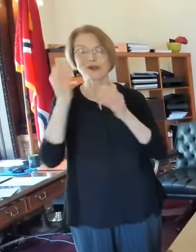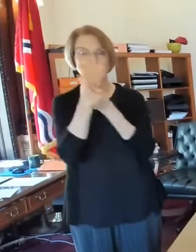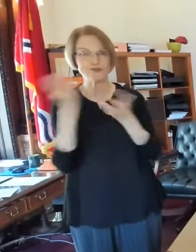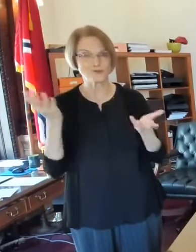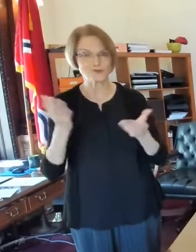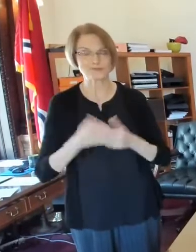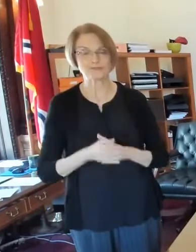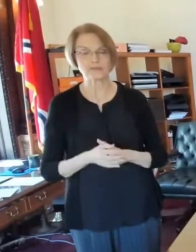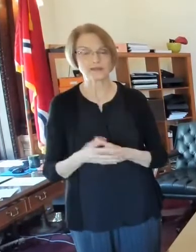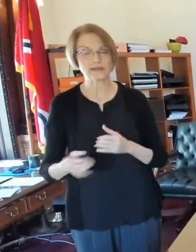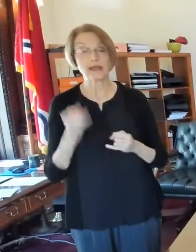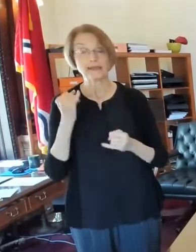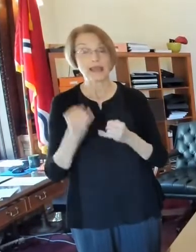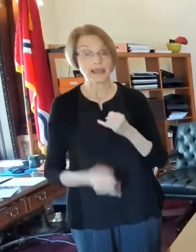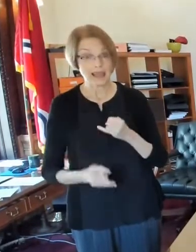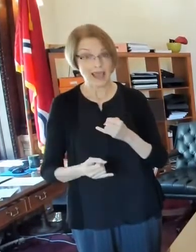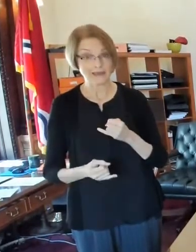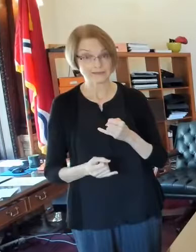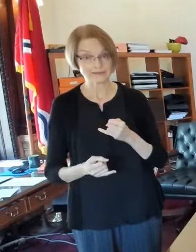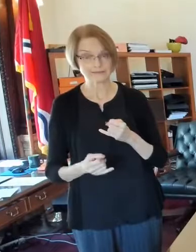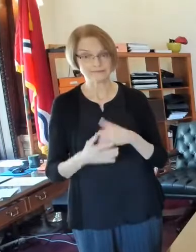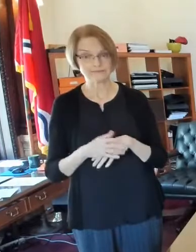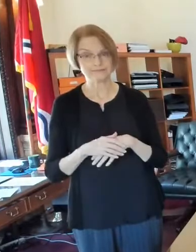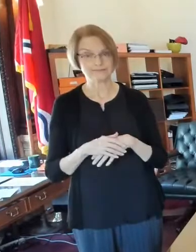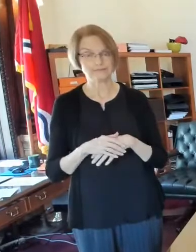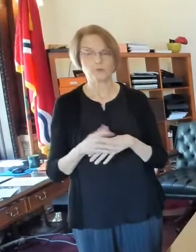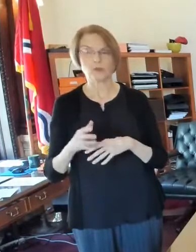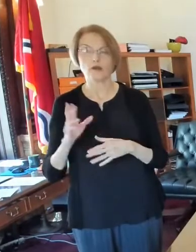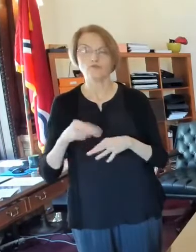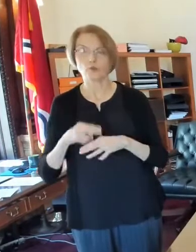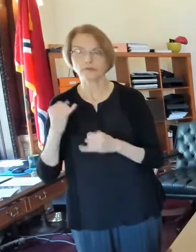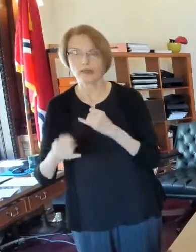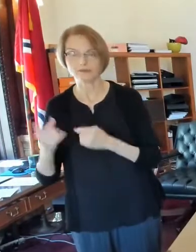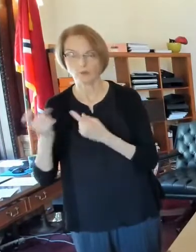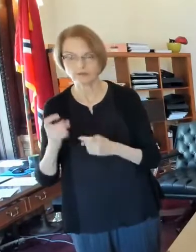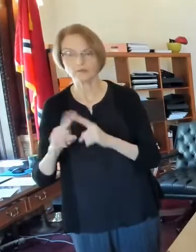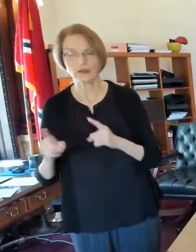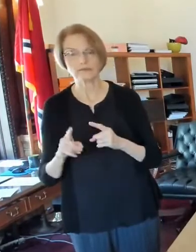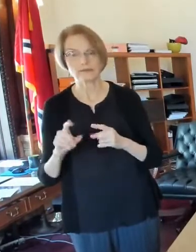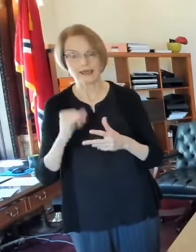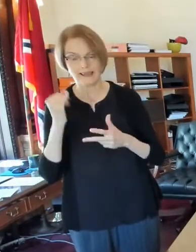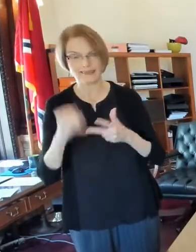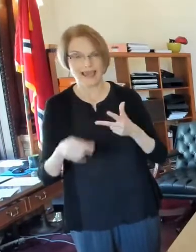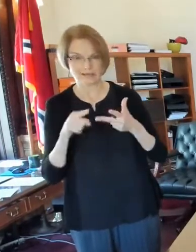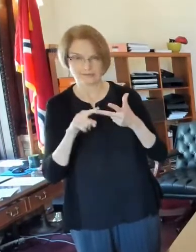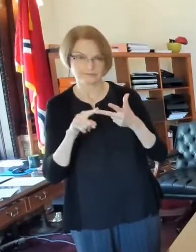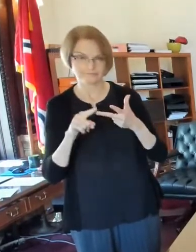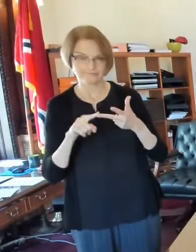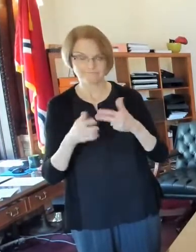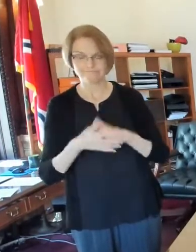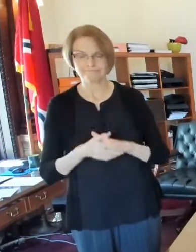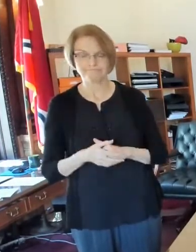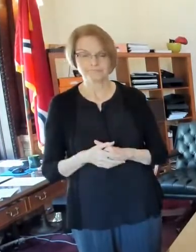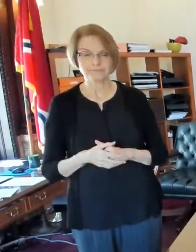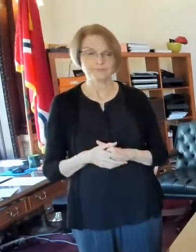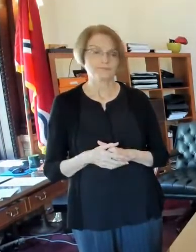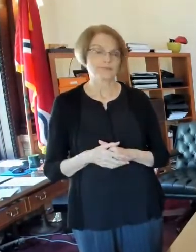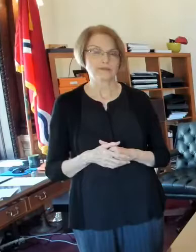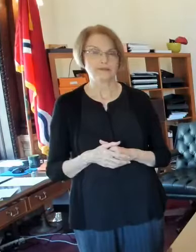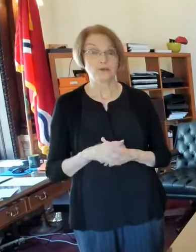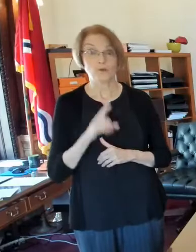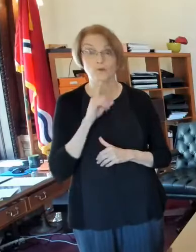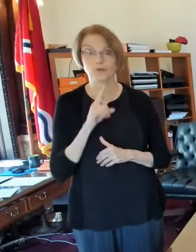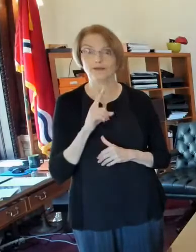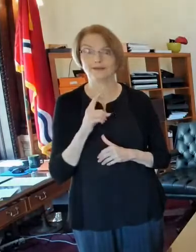Now, lastly, before I take your questions, of course, um, really